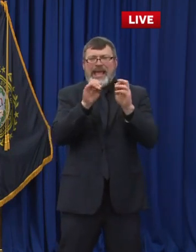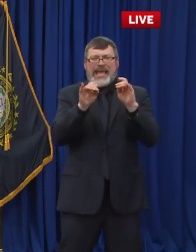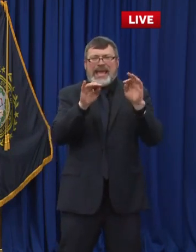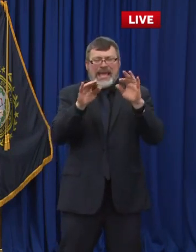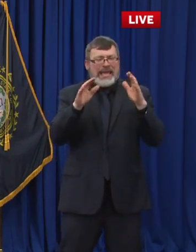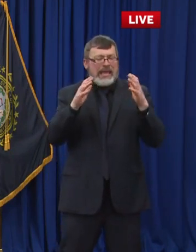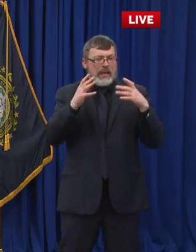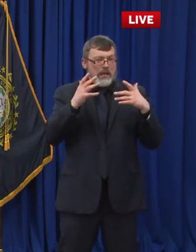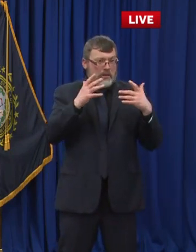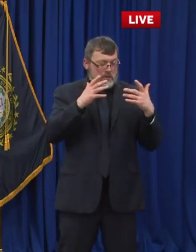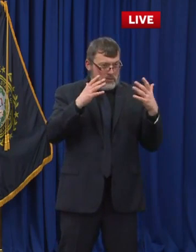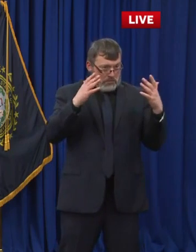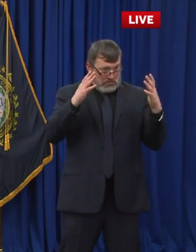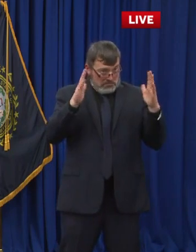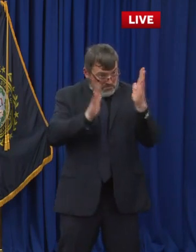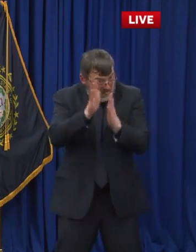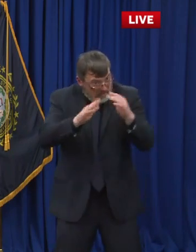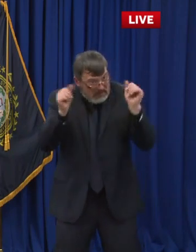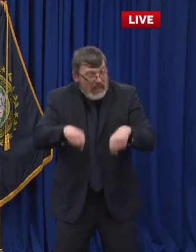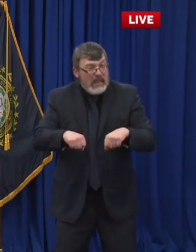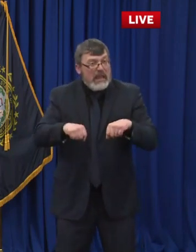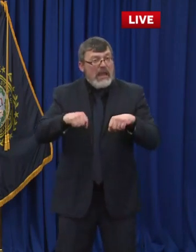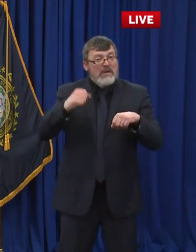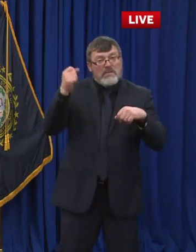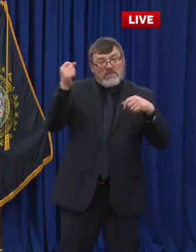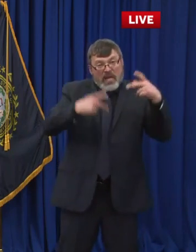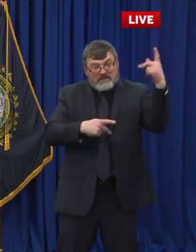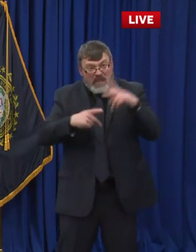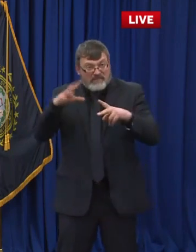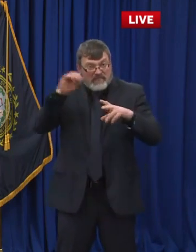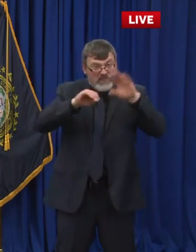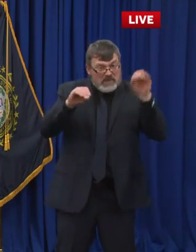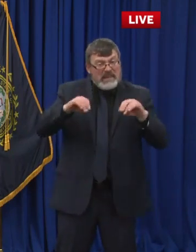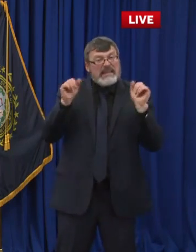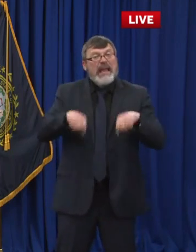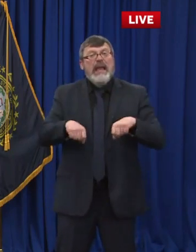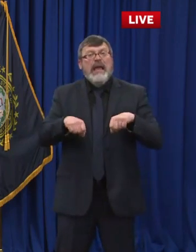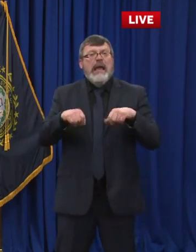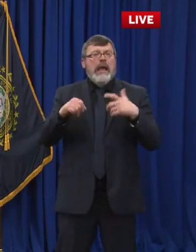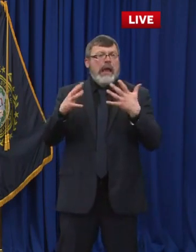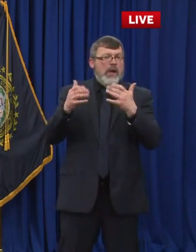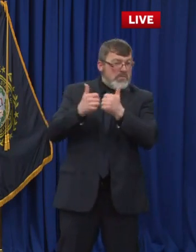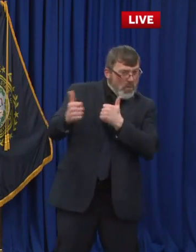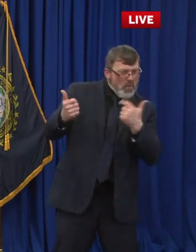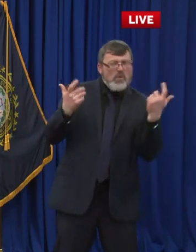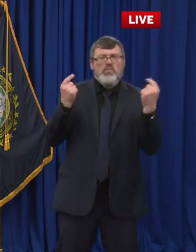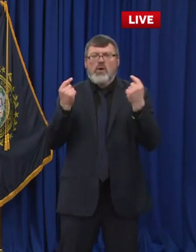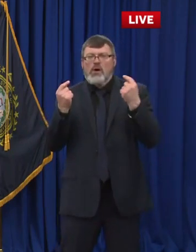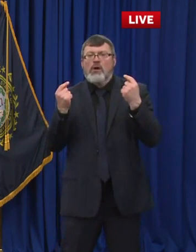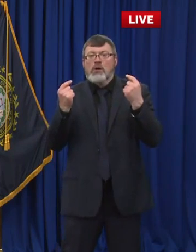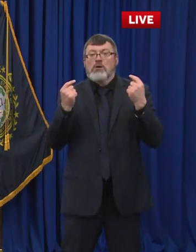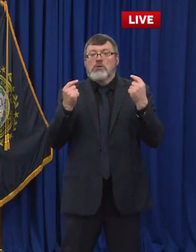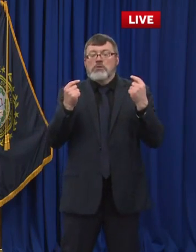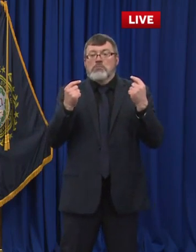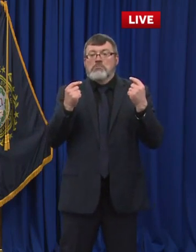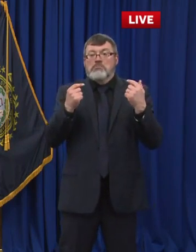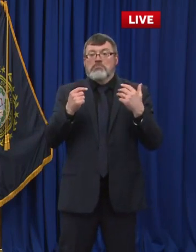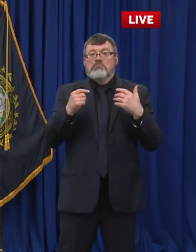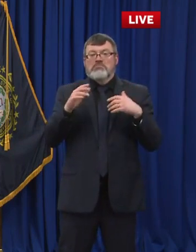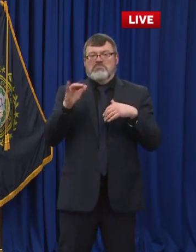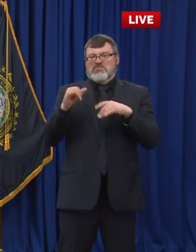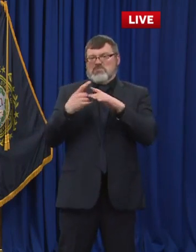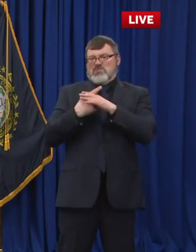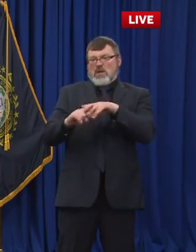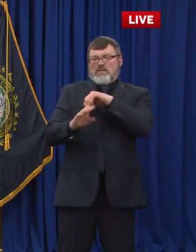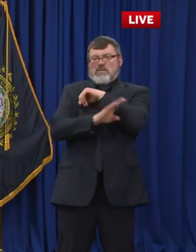schools just shy of 60% of the schools in the state have some sort of hybrid model. The kids are at least coming in a few days a week, which is great. Um, I think about 35,